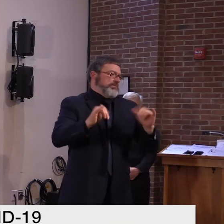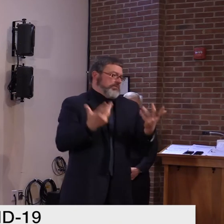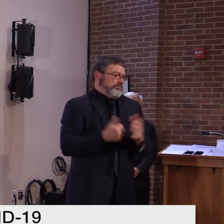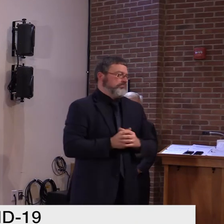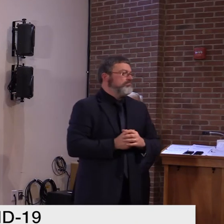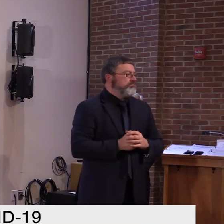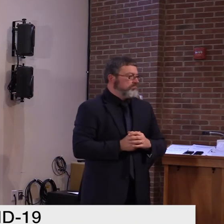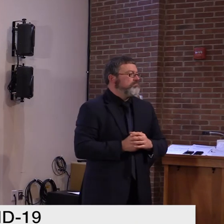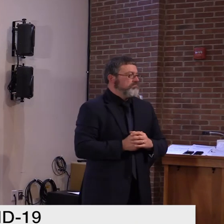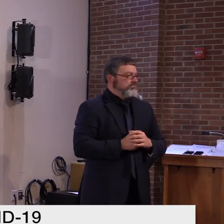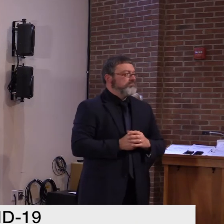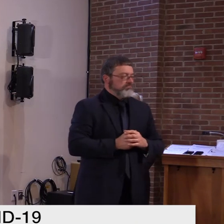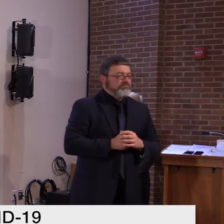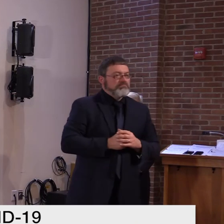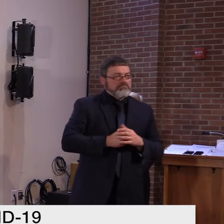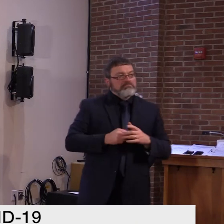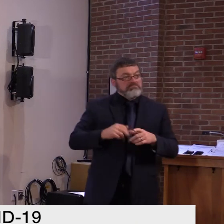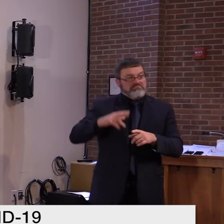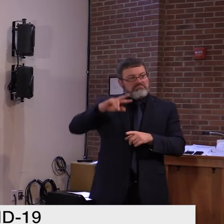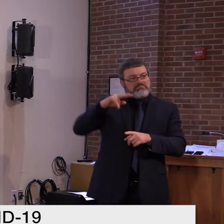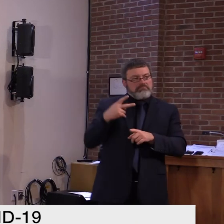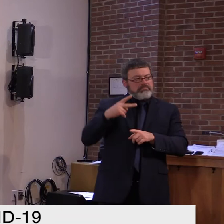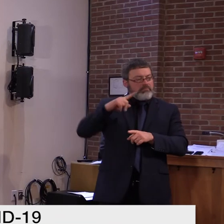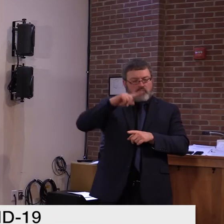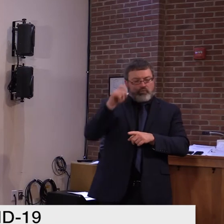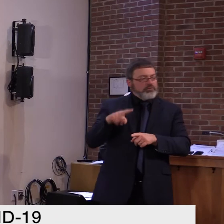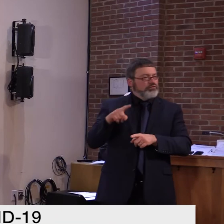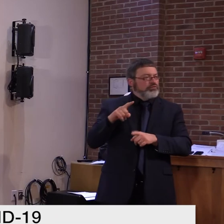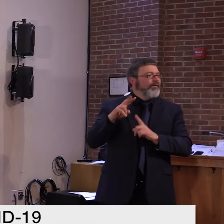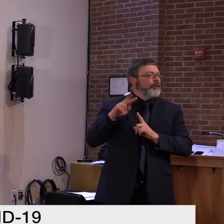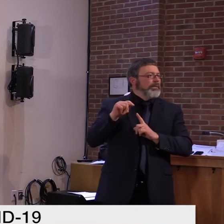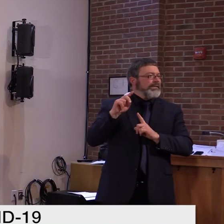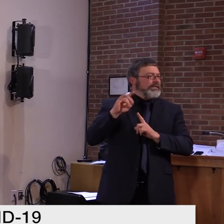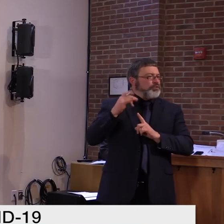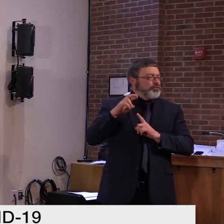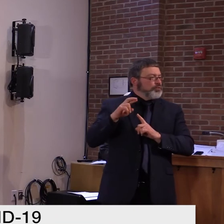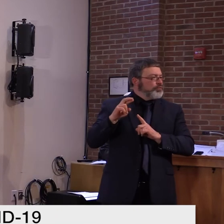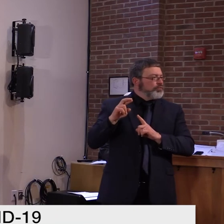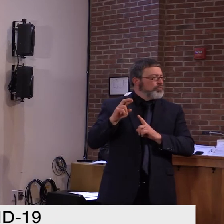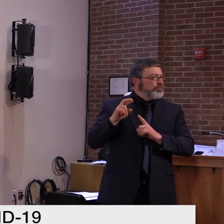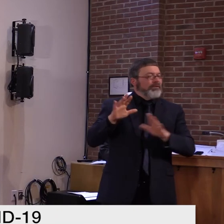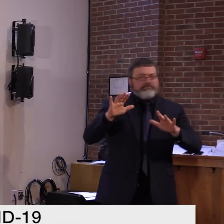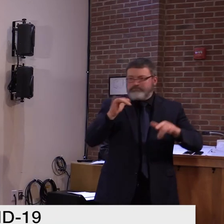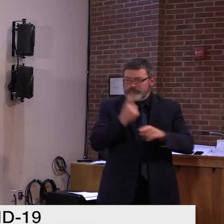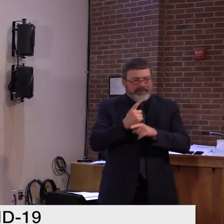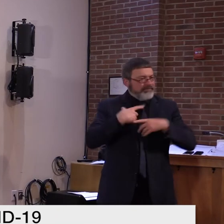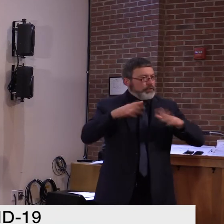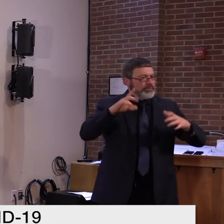to an update to that in future. Um, but anyway, that's all for me. thank you.